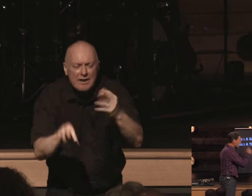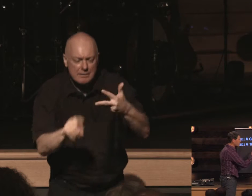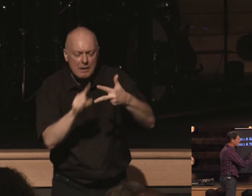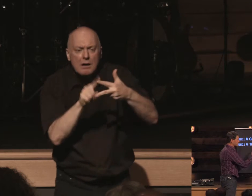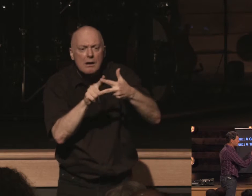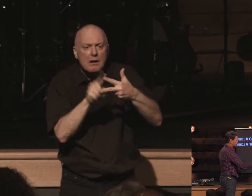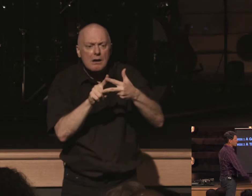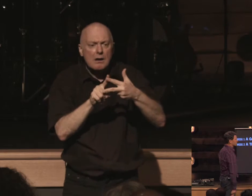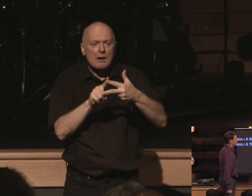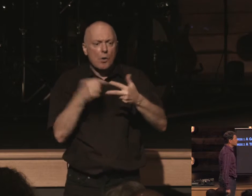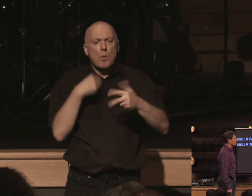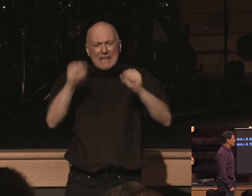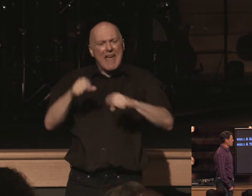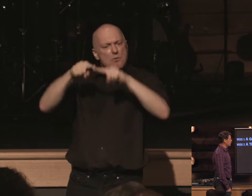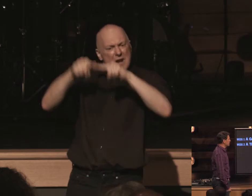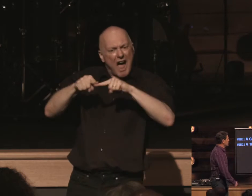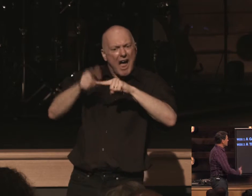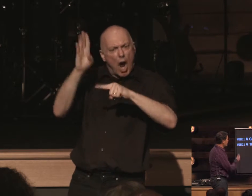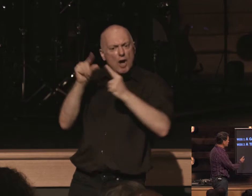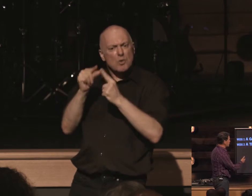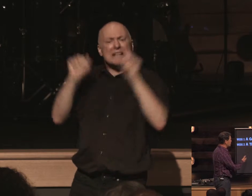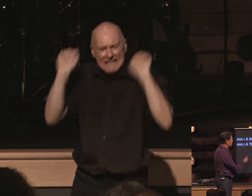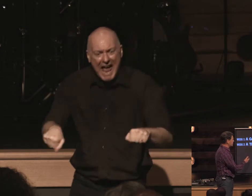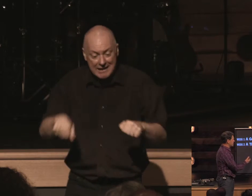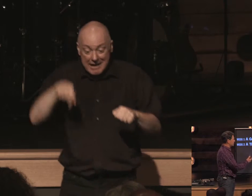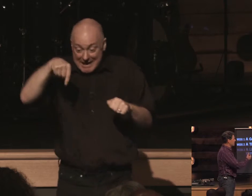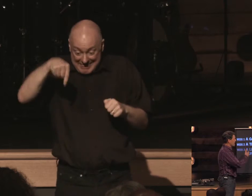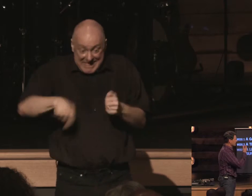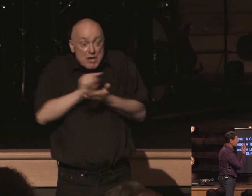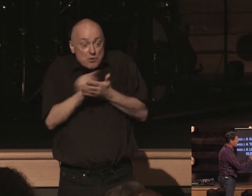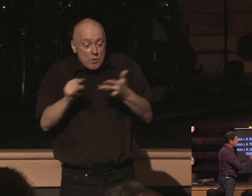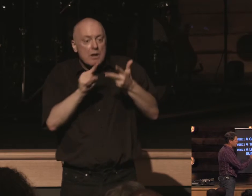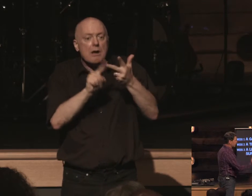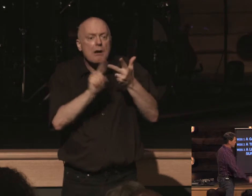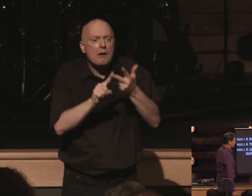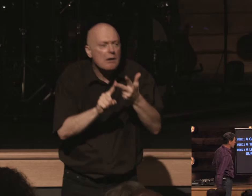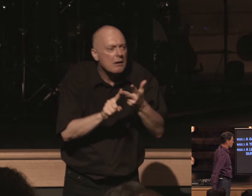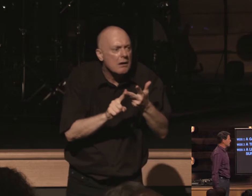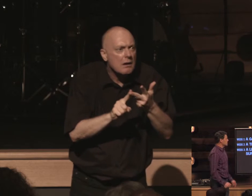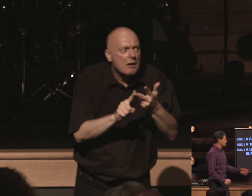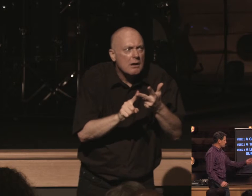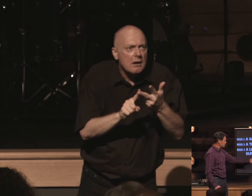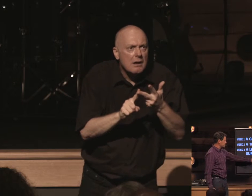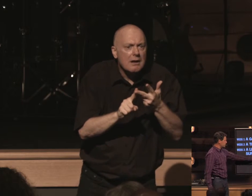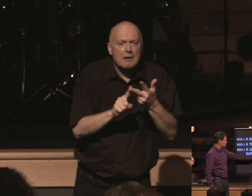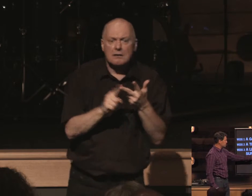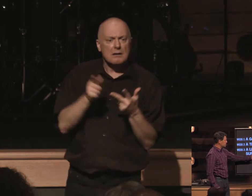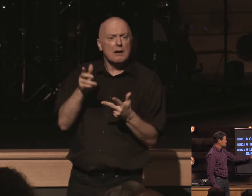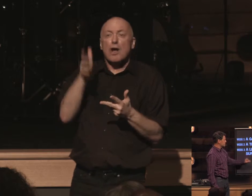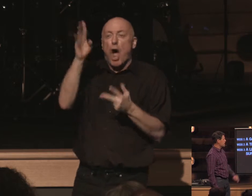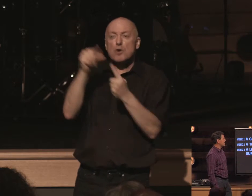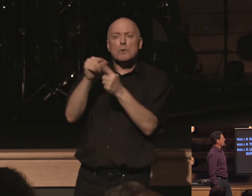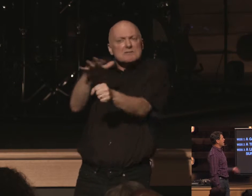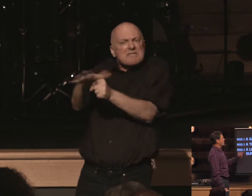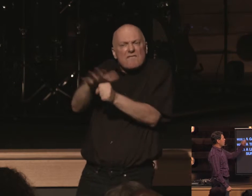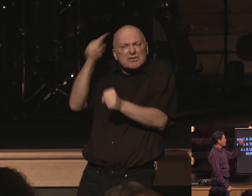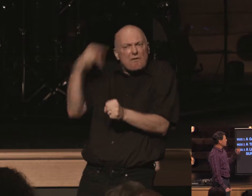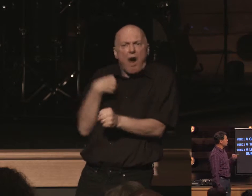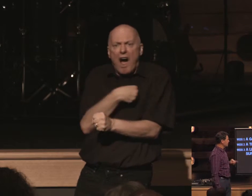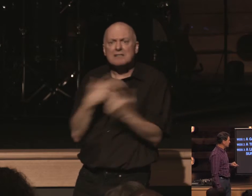time-tested authority reliability this week we see this a life-changing authority sufficiency we're seeing this today and then all these lead